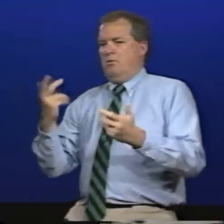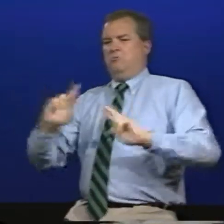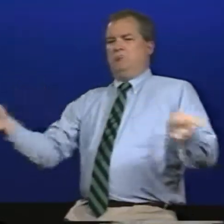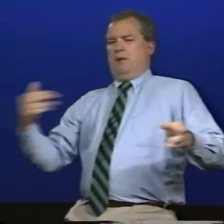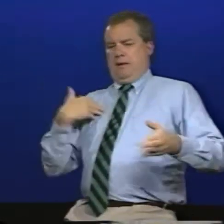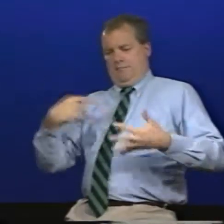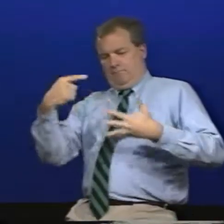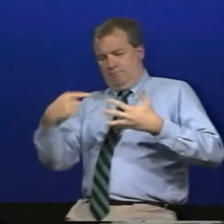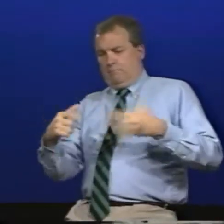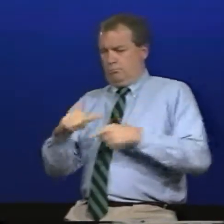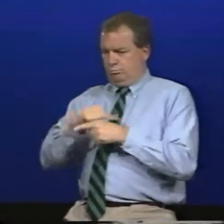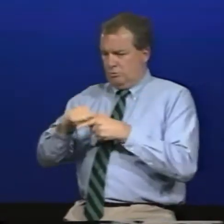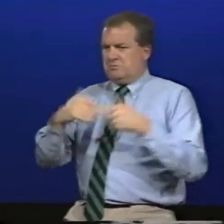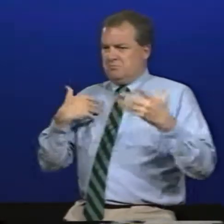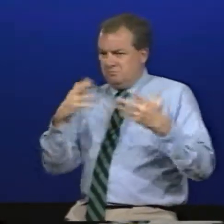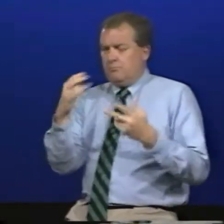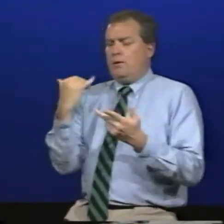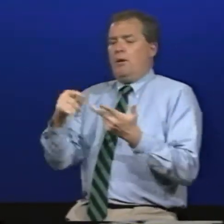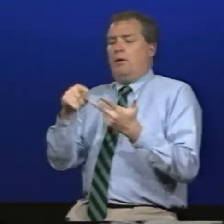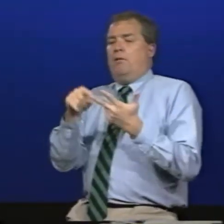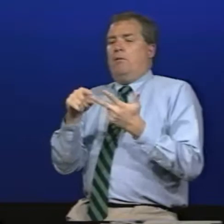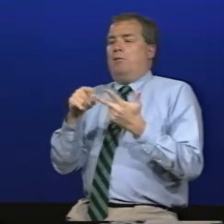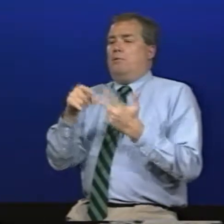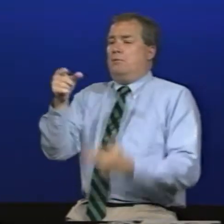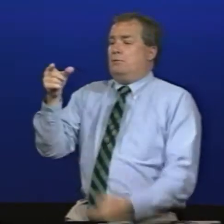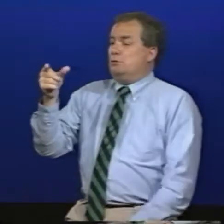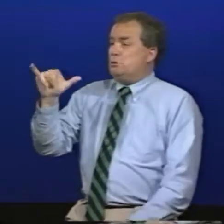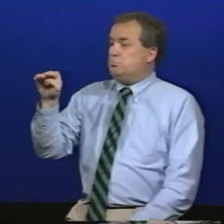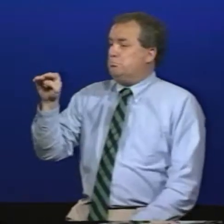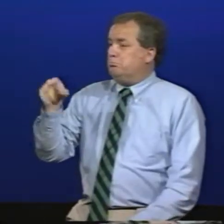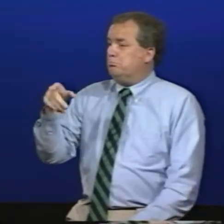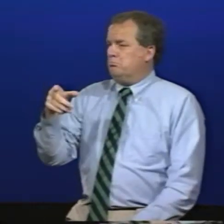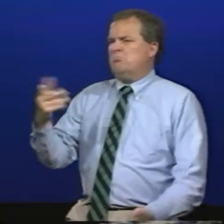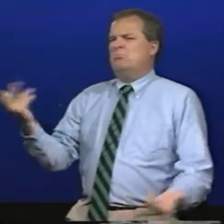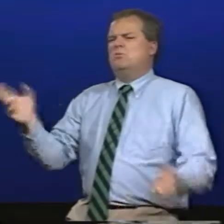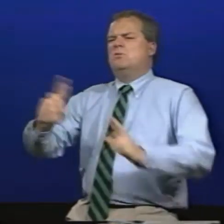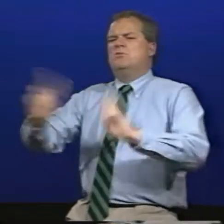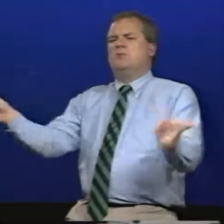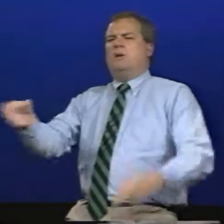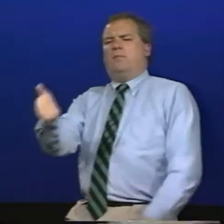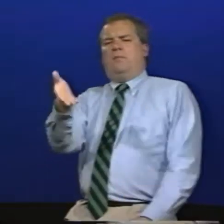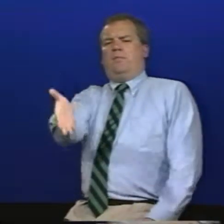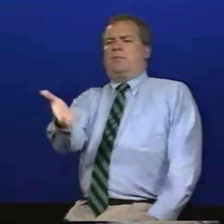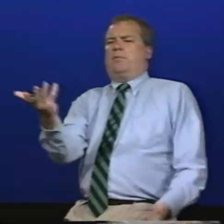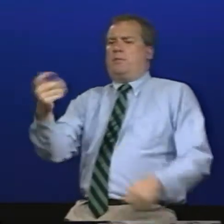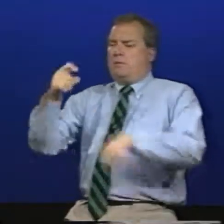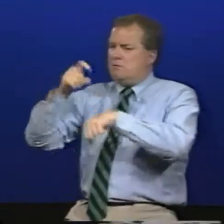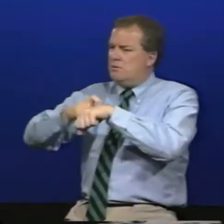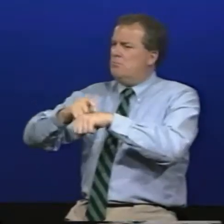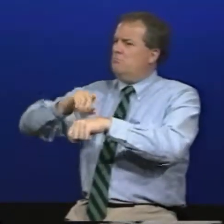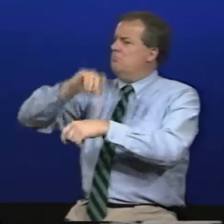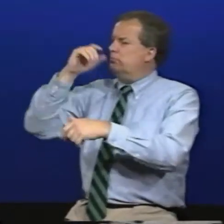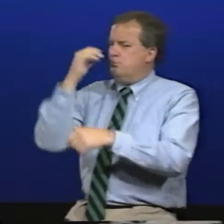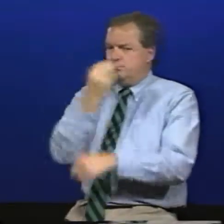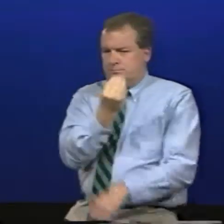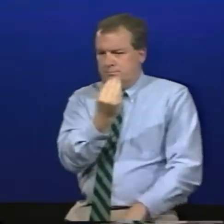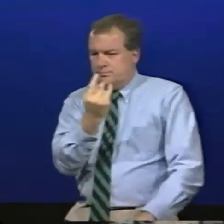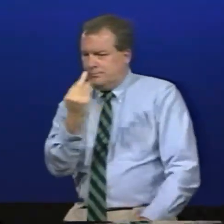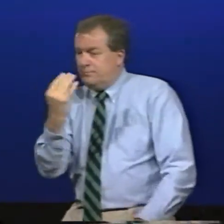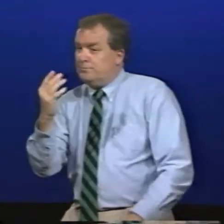so that they would have everything ready for when practice started and of course the gym was never problem because it was already there all